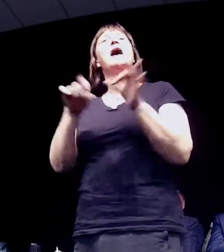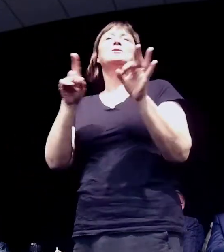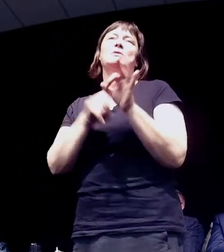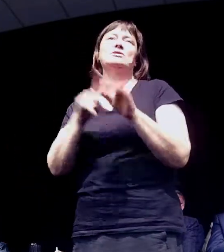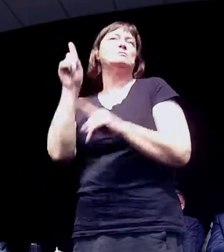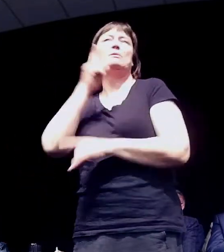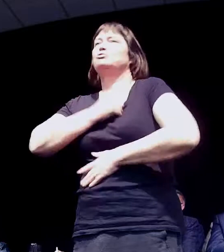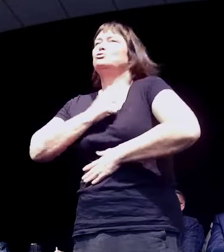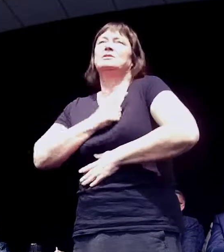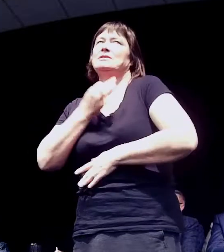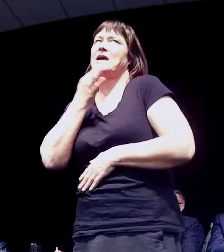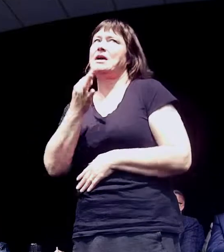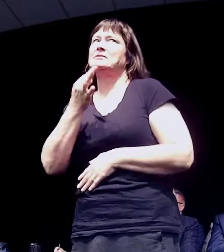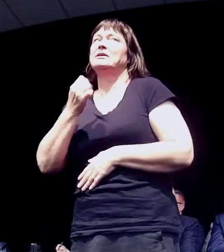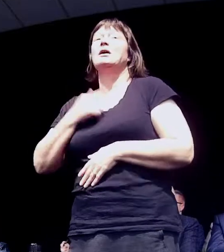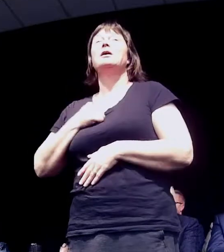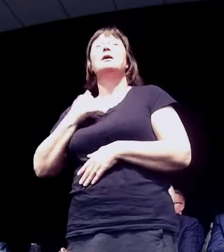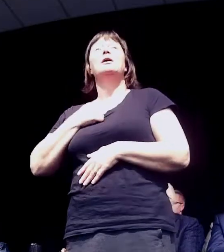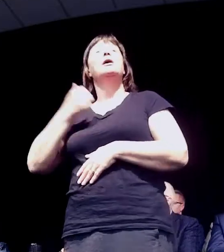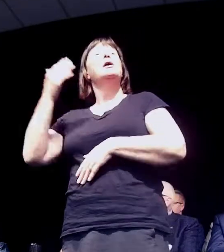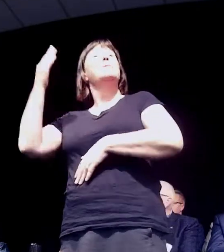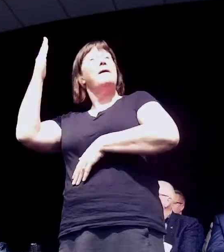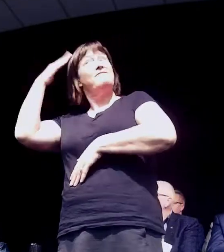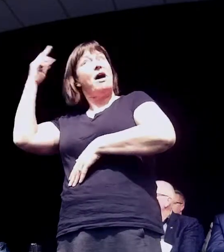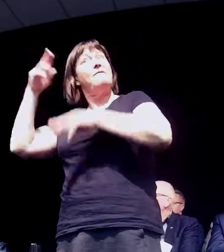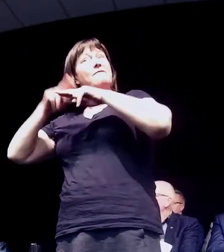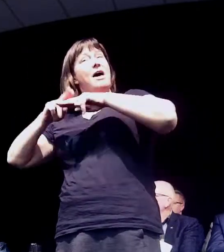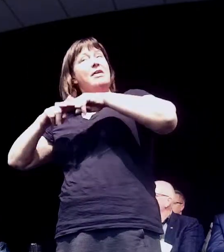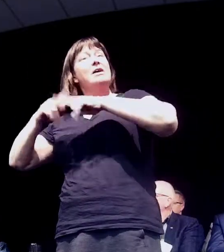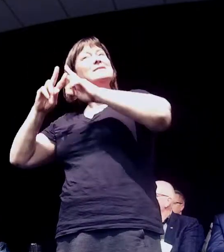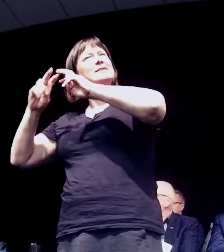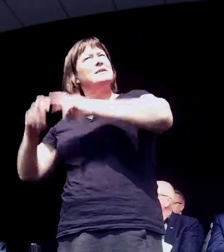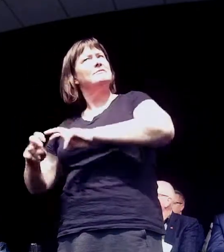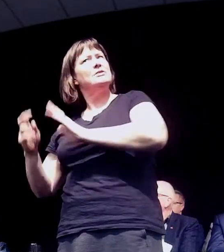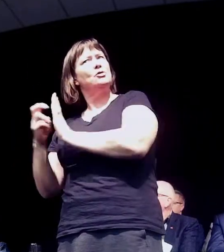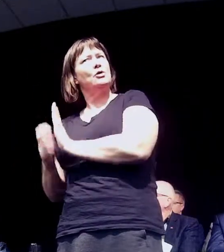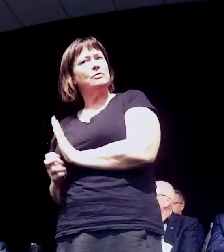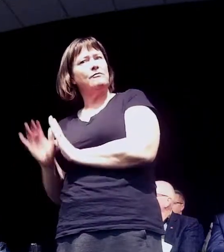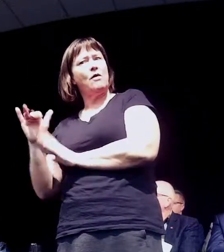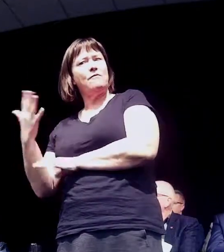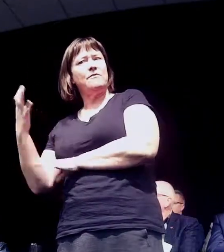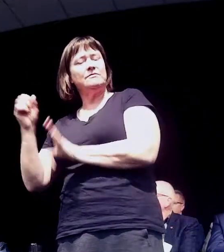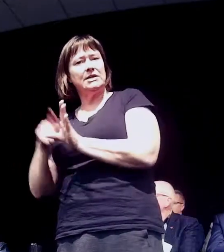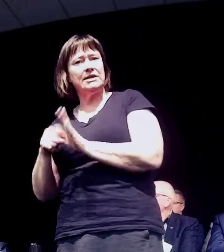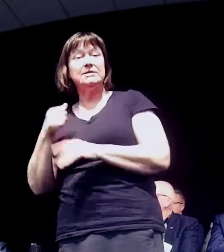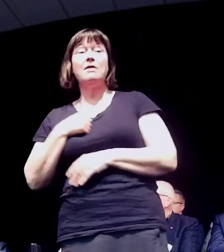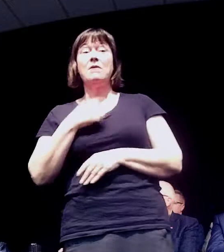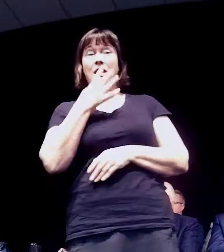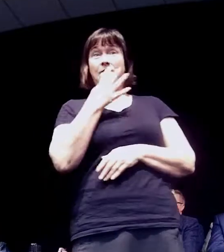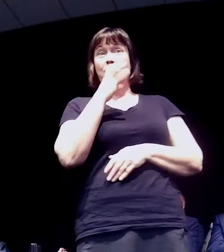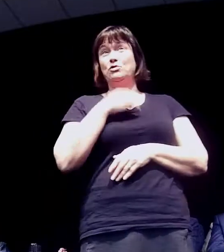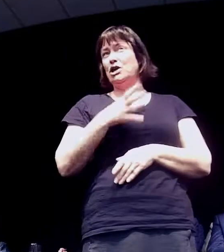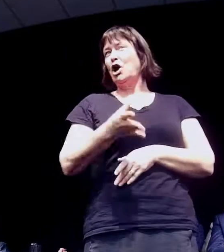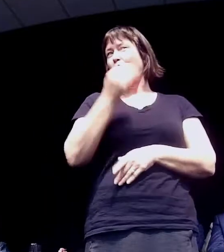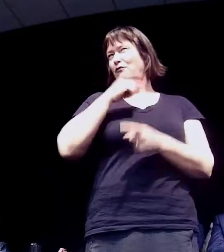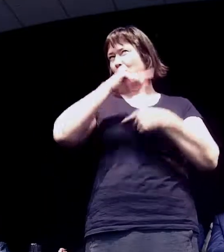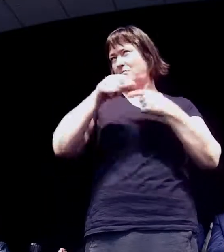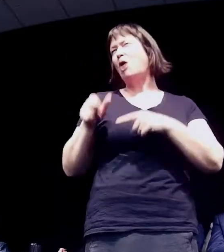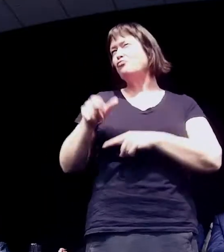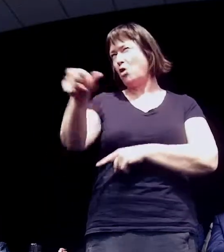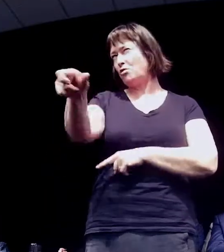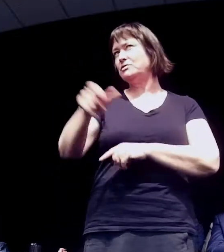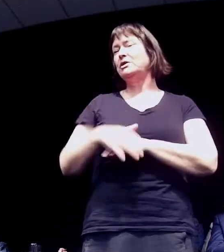afraid to ask. My dad is an excavation contractor and has been for 50 plus years. In my 40 years I've learned a thing or two about roading.